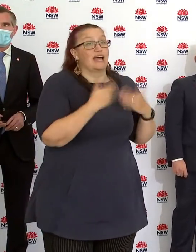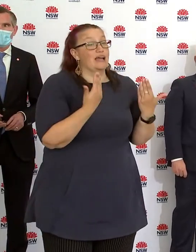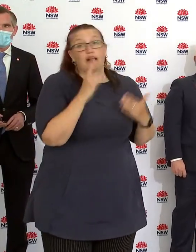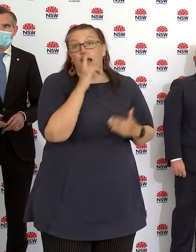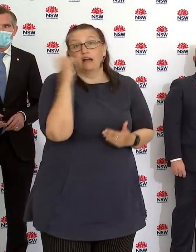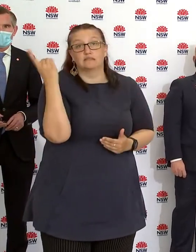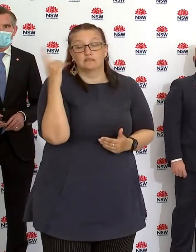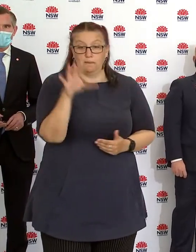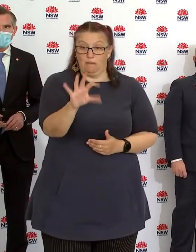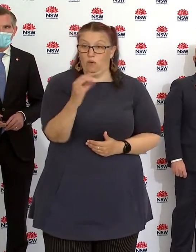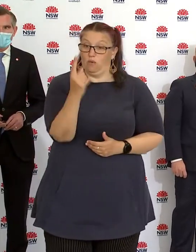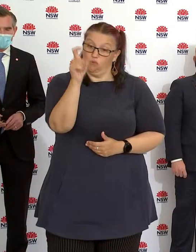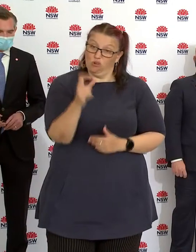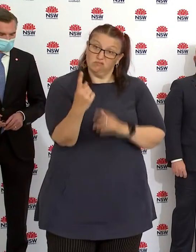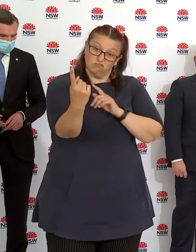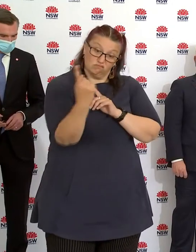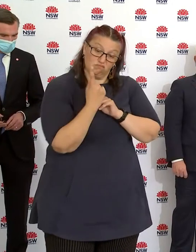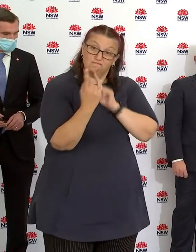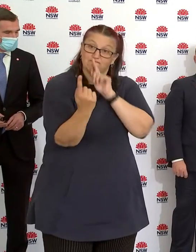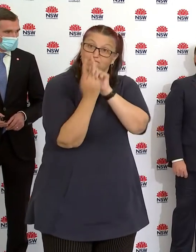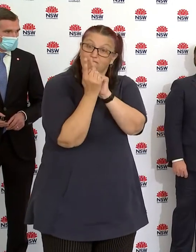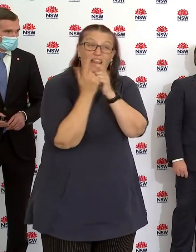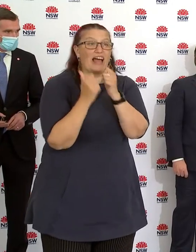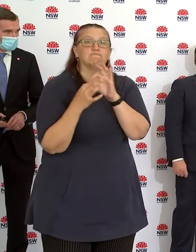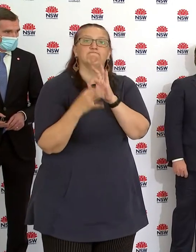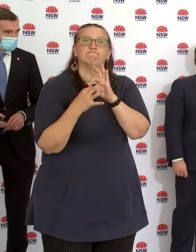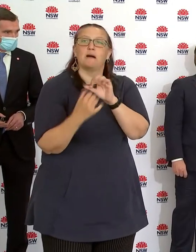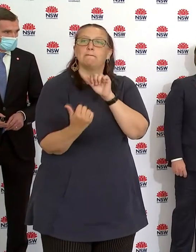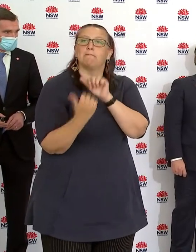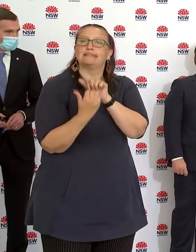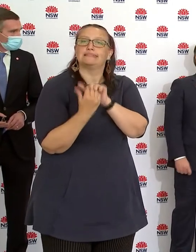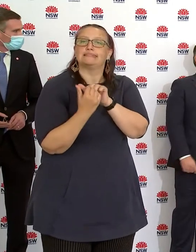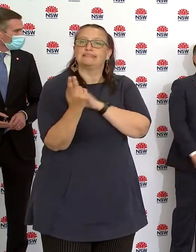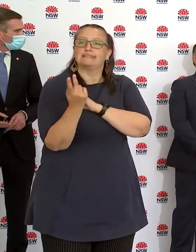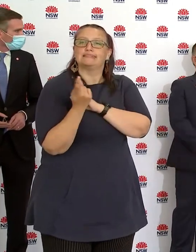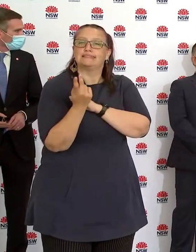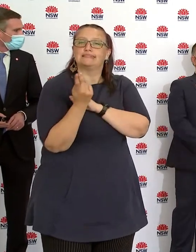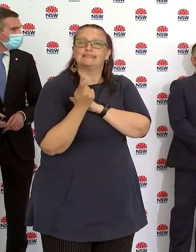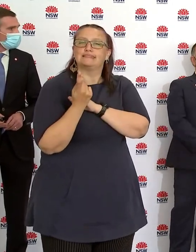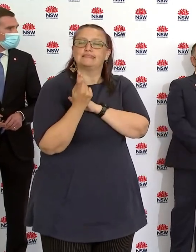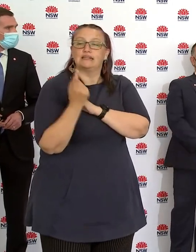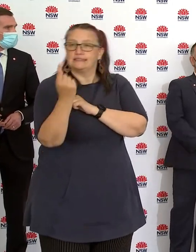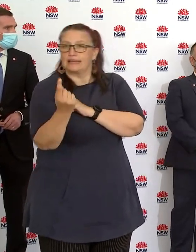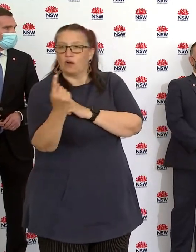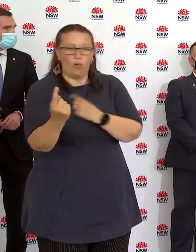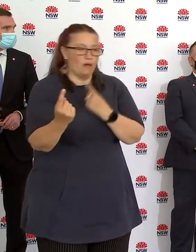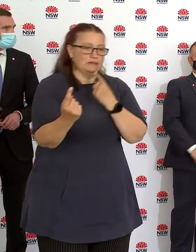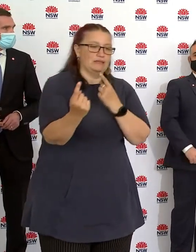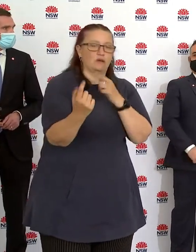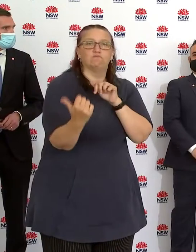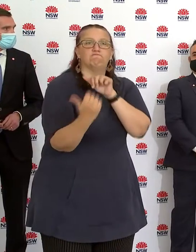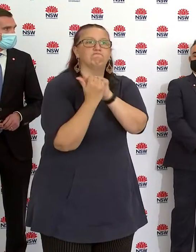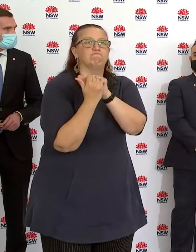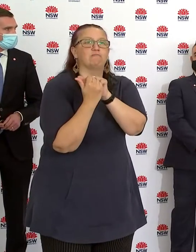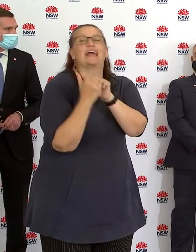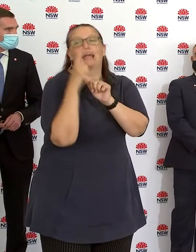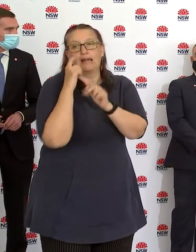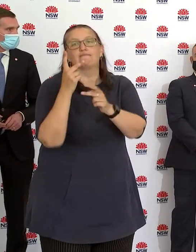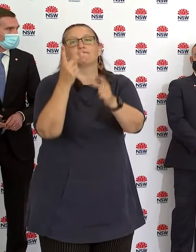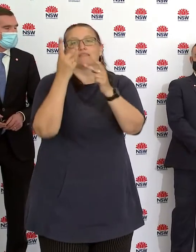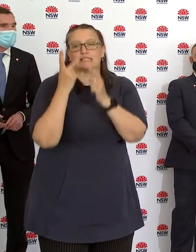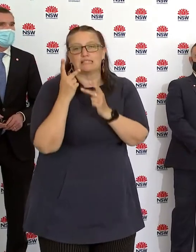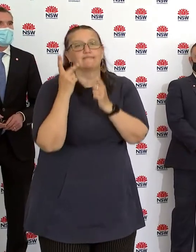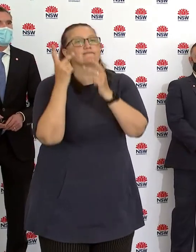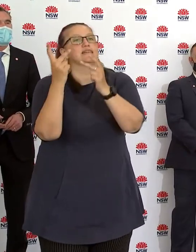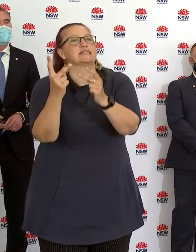nominate the one person that is your buddy or is part of your singles bubble for the next four weeks to make